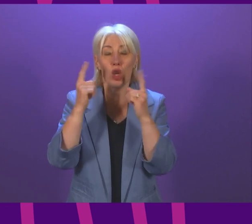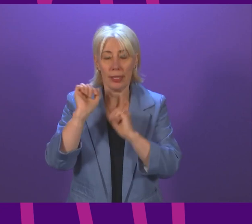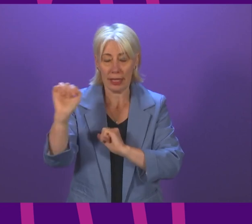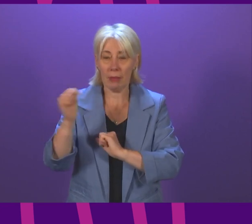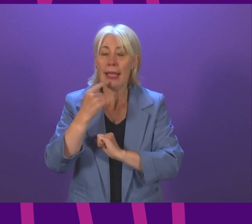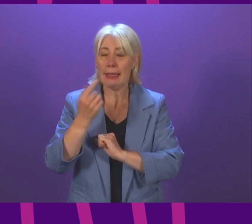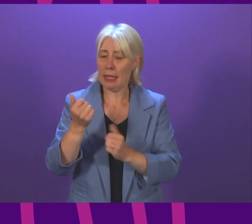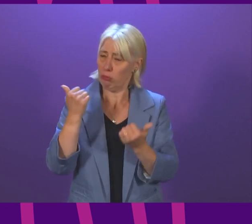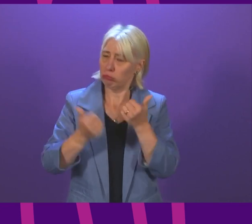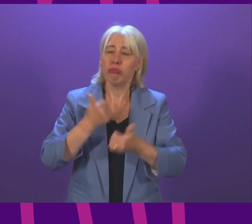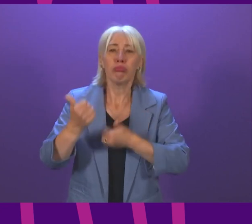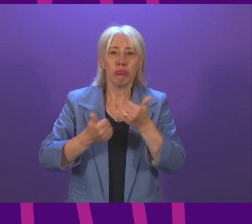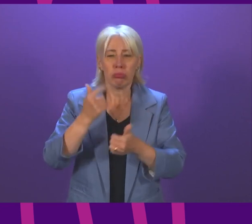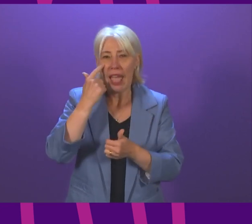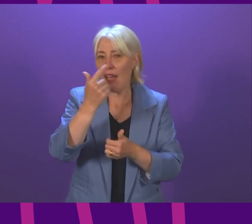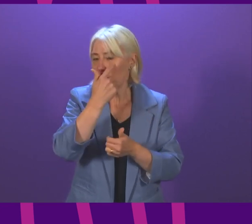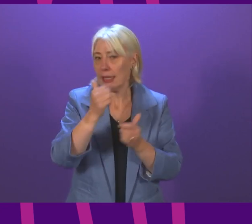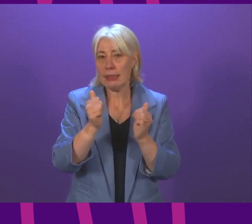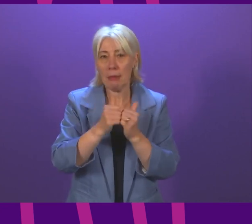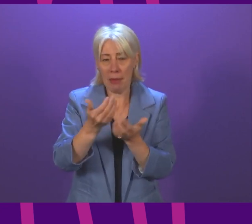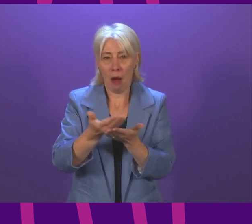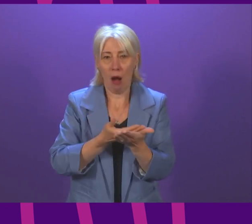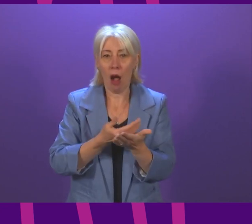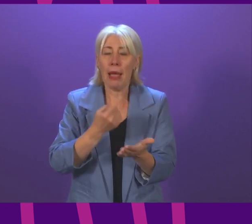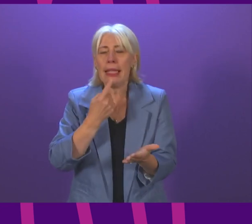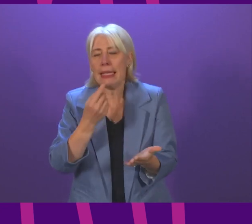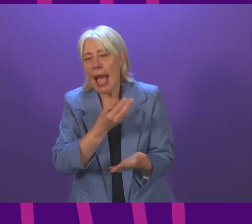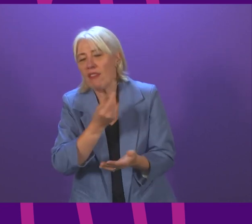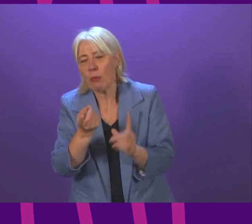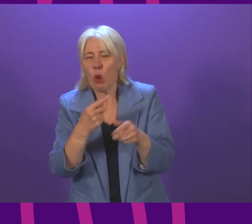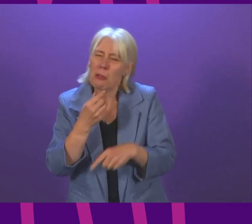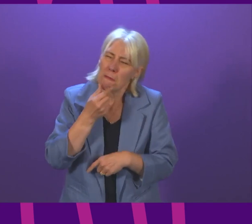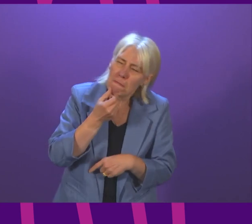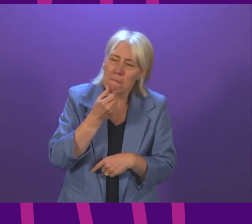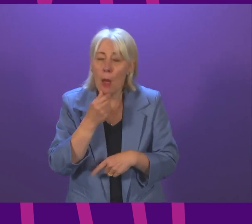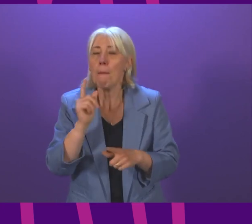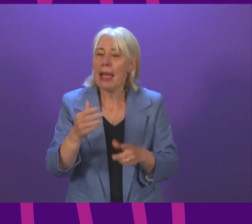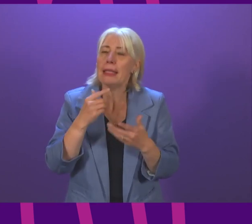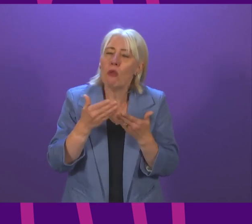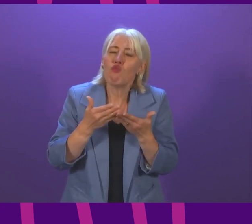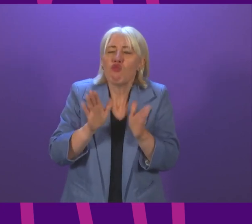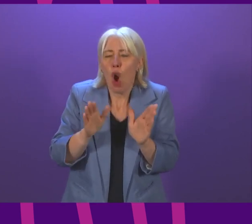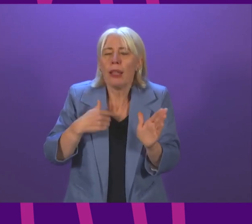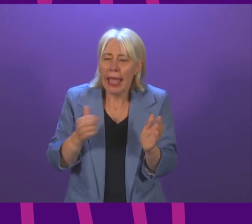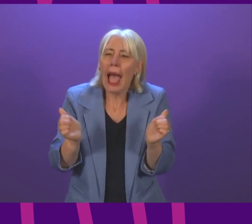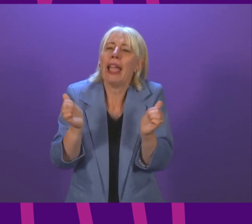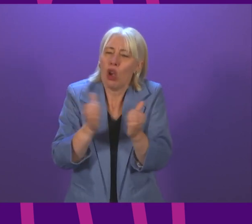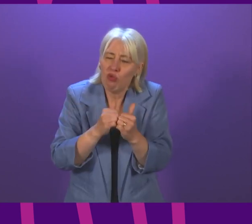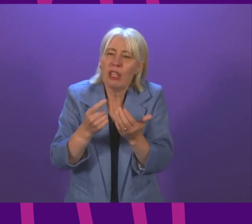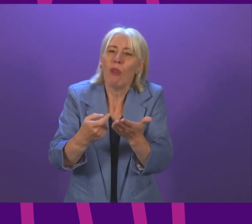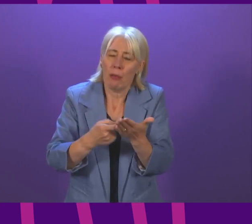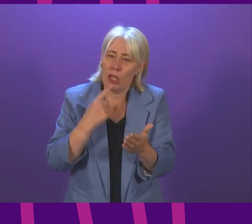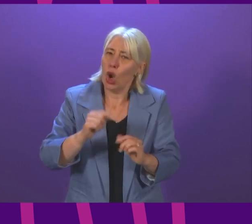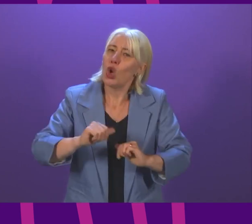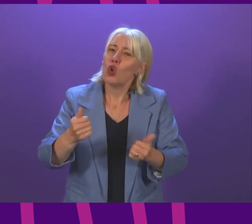evidence paper and says, and he does say, with one or two comments or queries, I broadly agree with its recommendations. I think it's a very